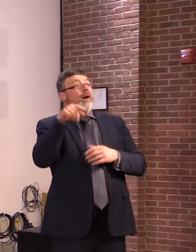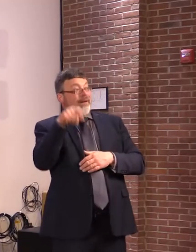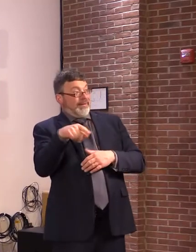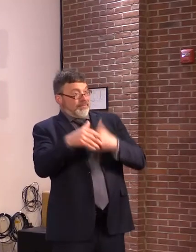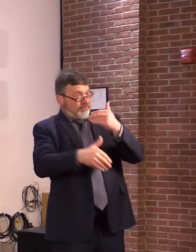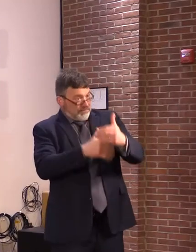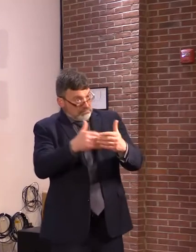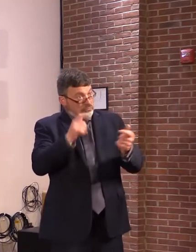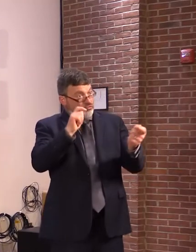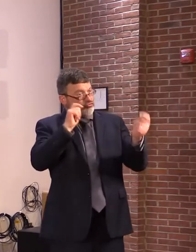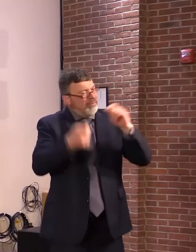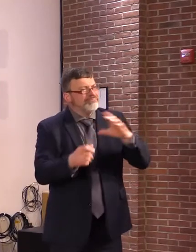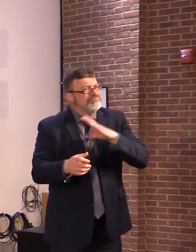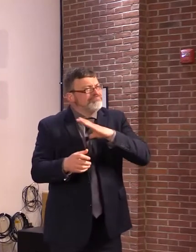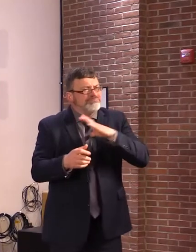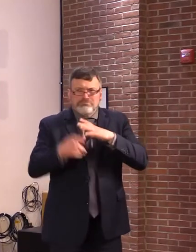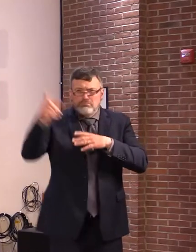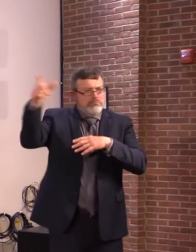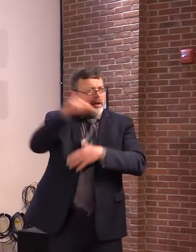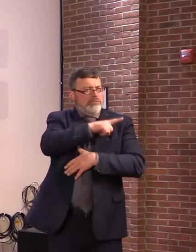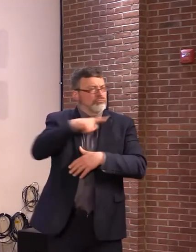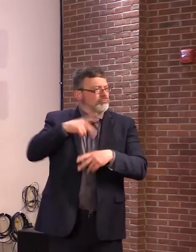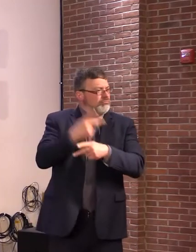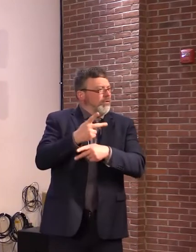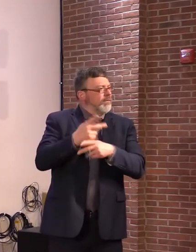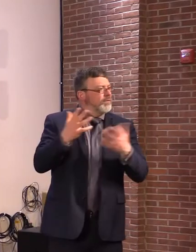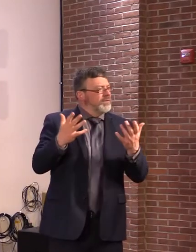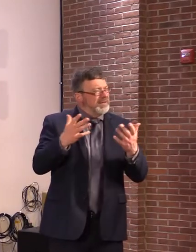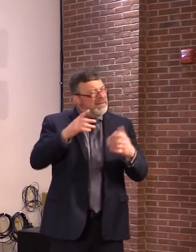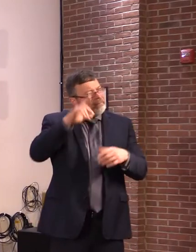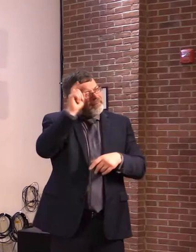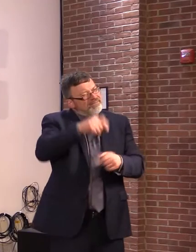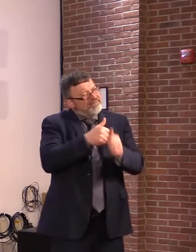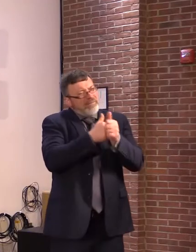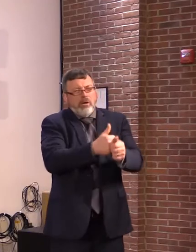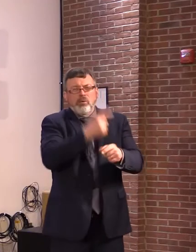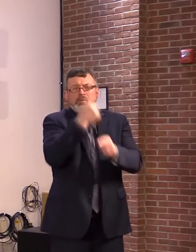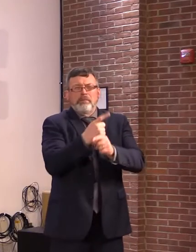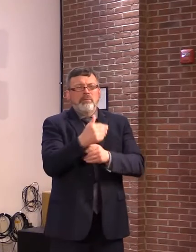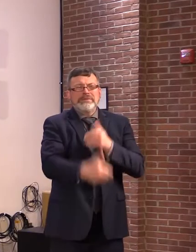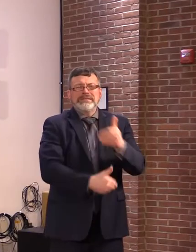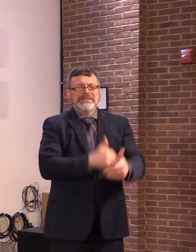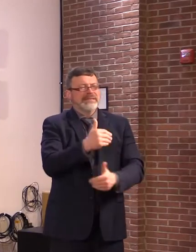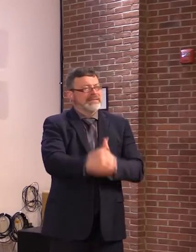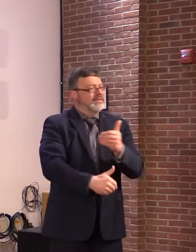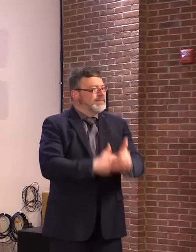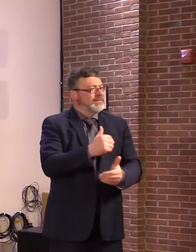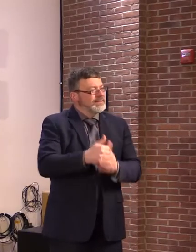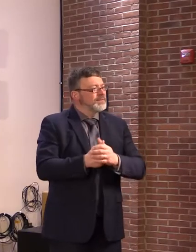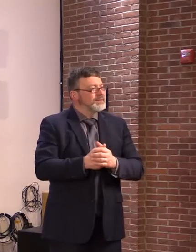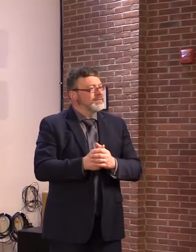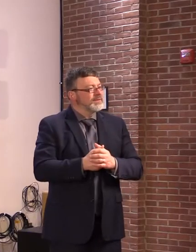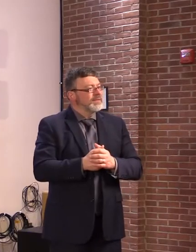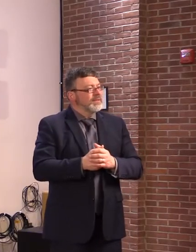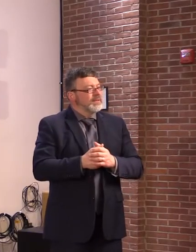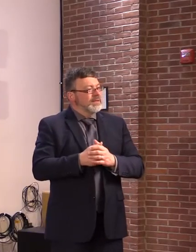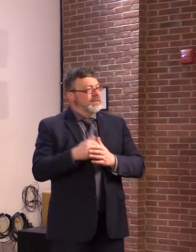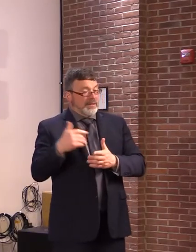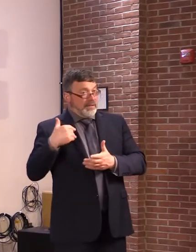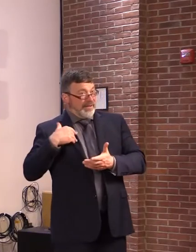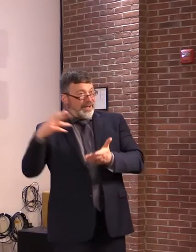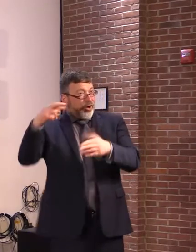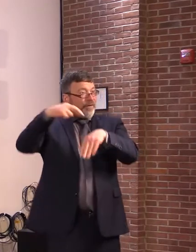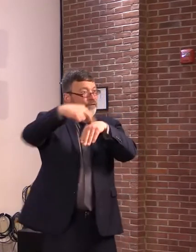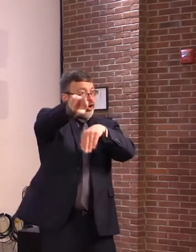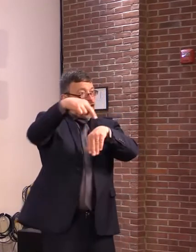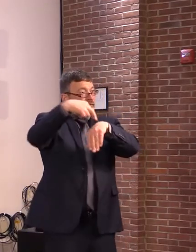that it's done for the right reasons. And again, I think punting this to an unelected board is the